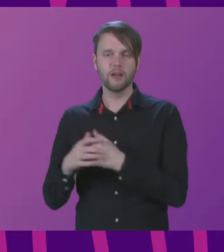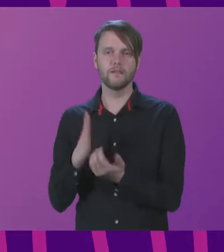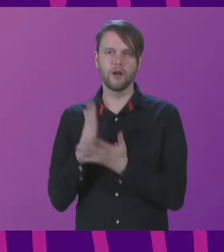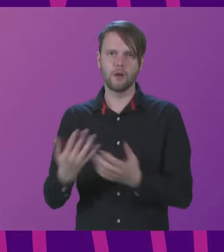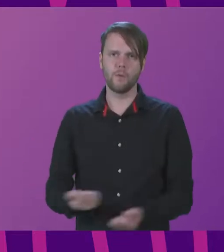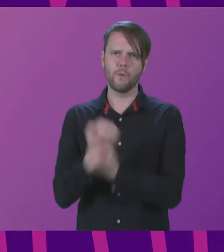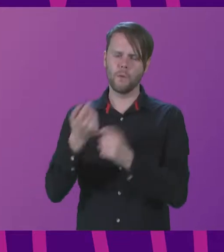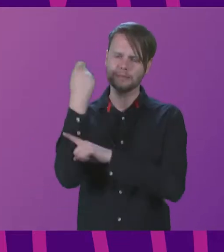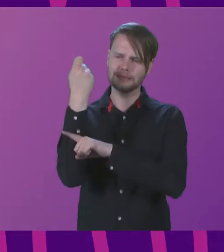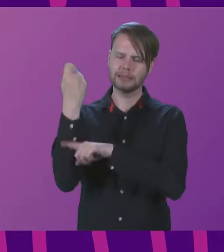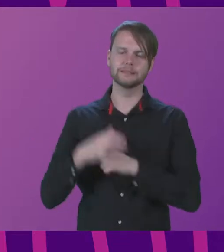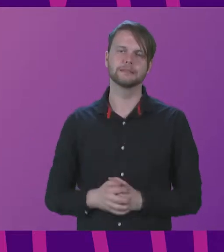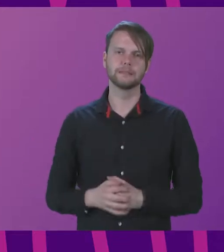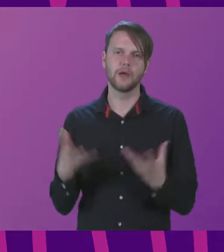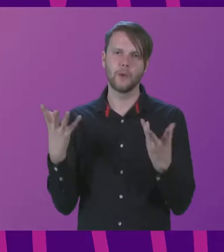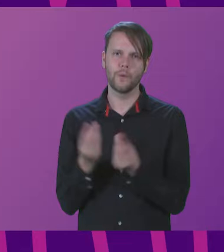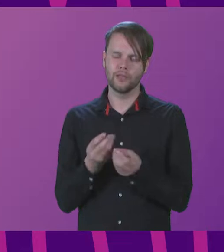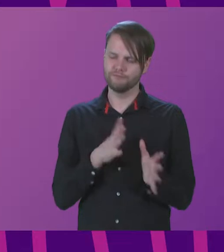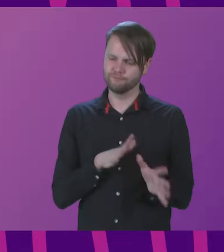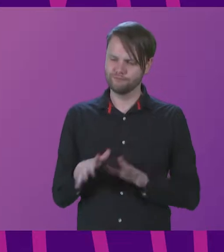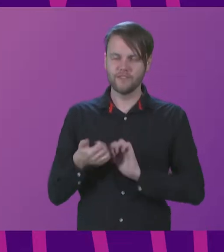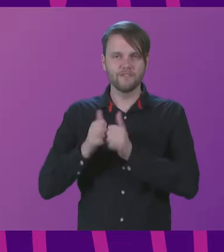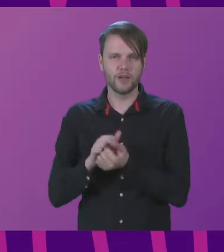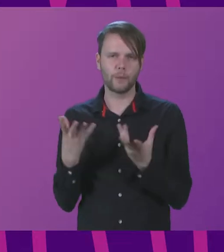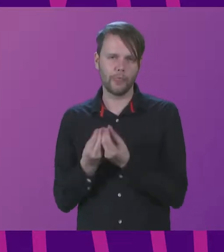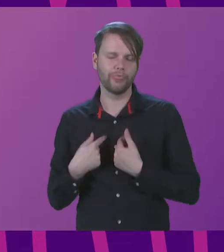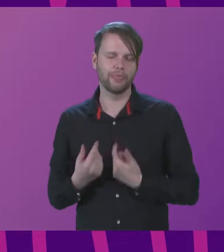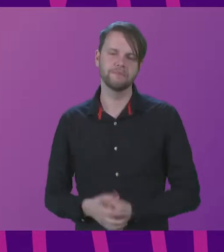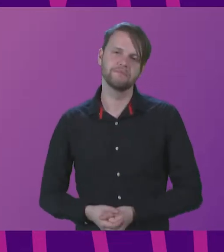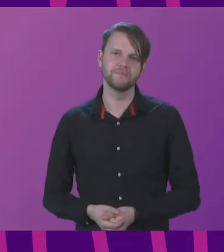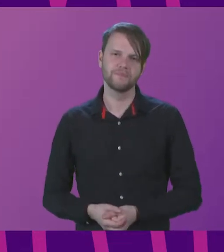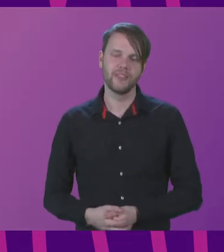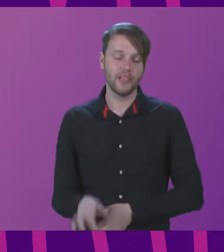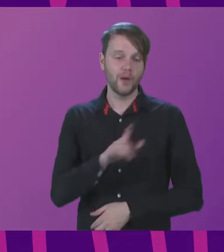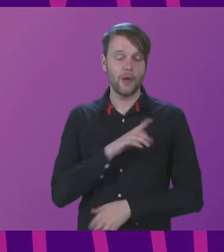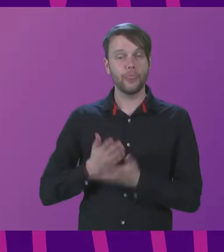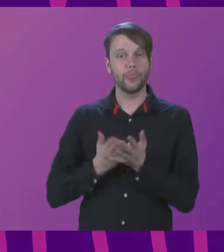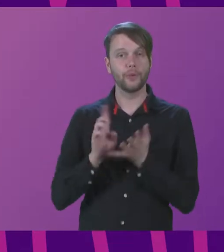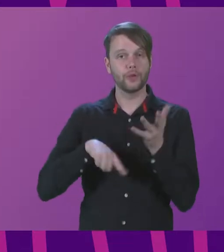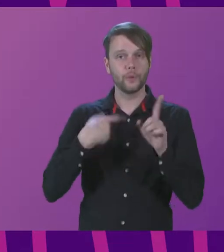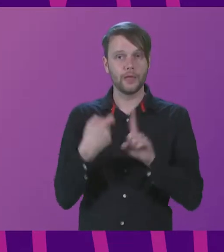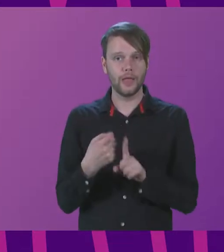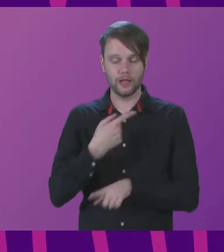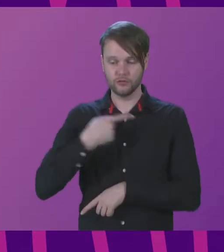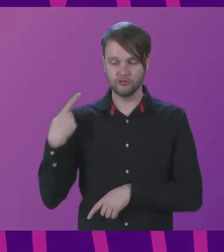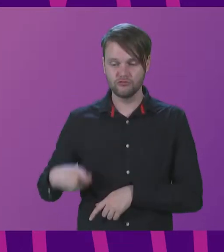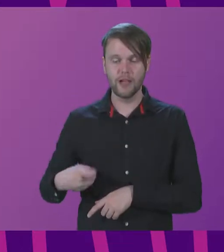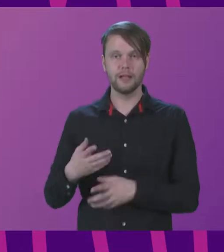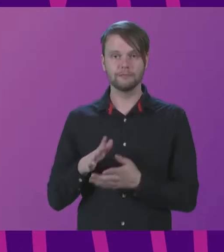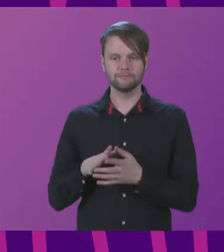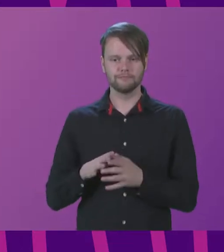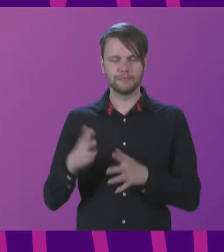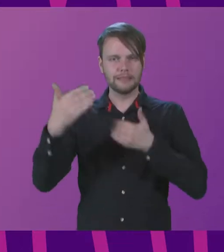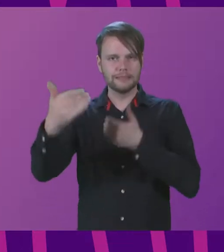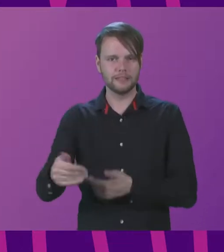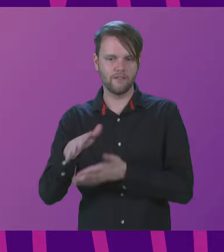great success with one of our closest friends and allies. And it's why through the UK-Ukraine season of culture,